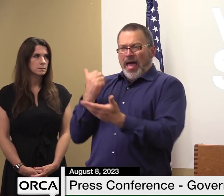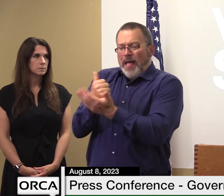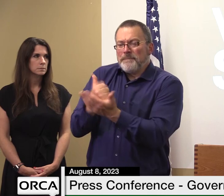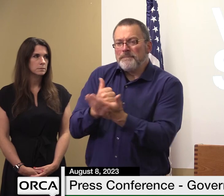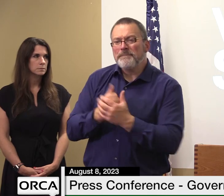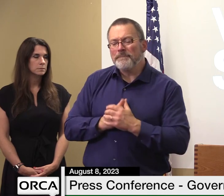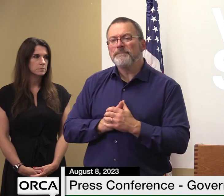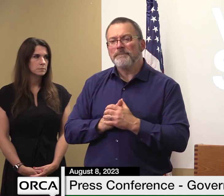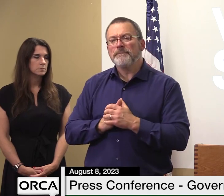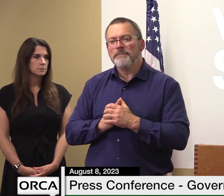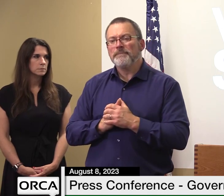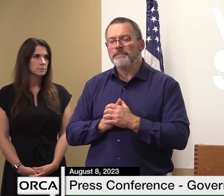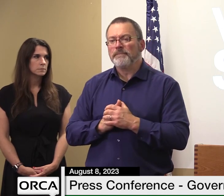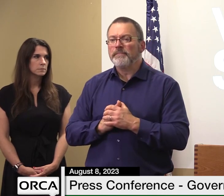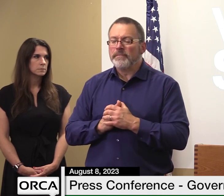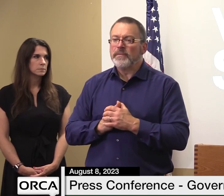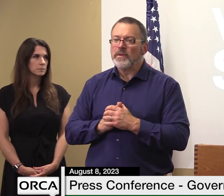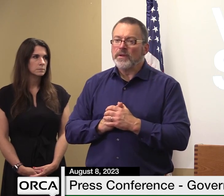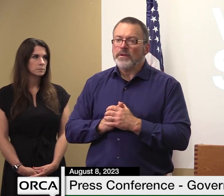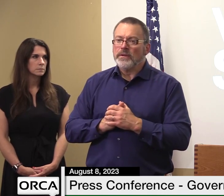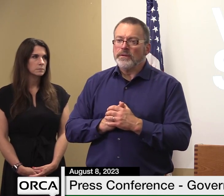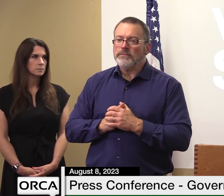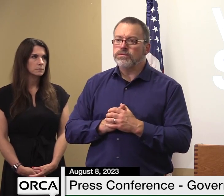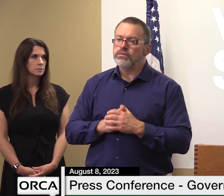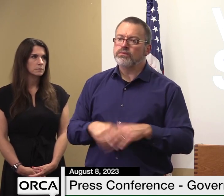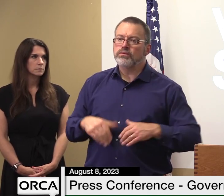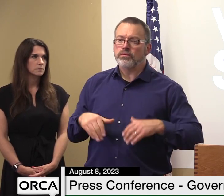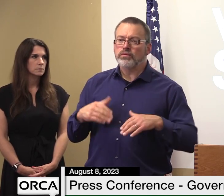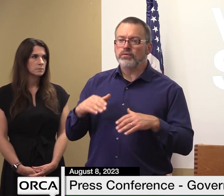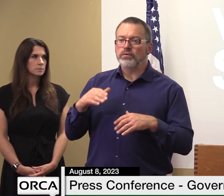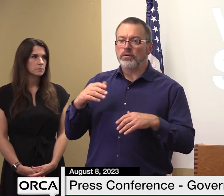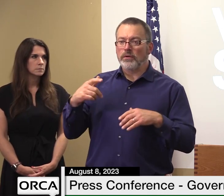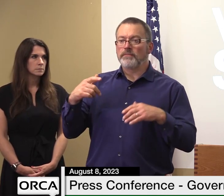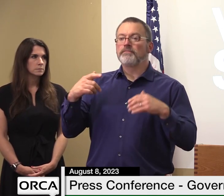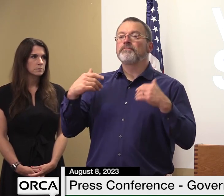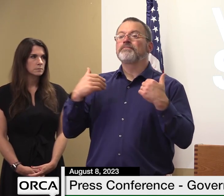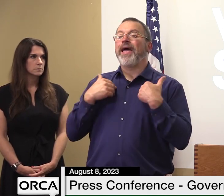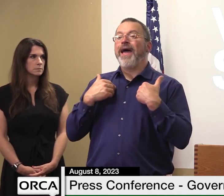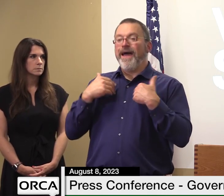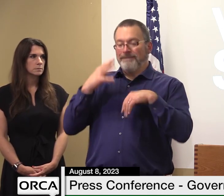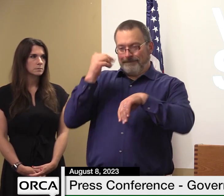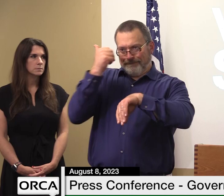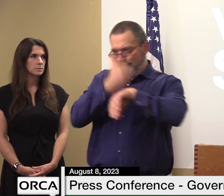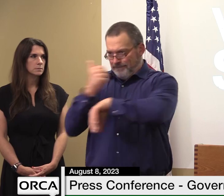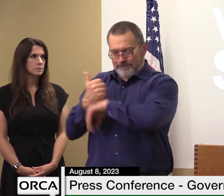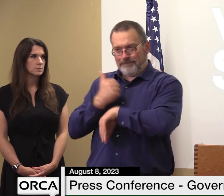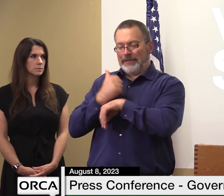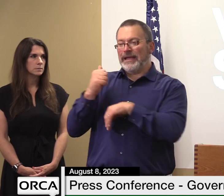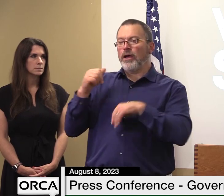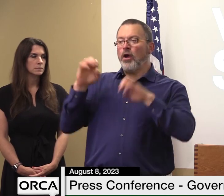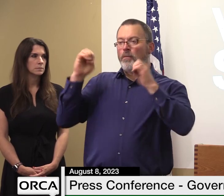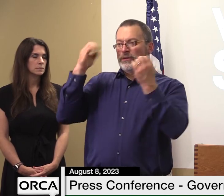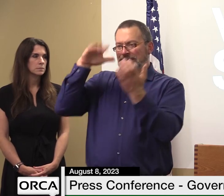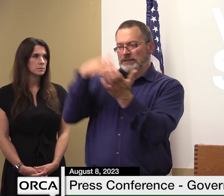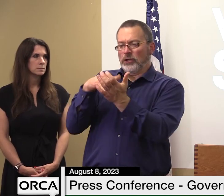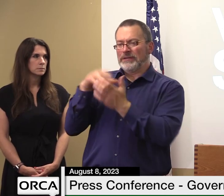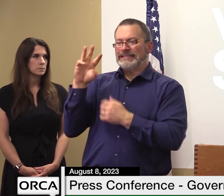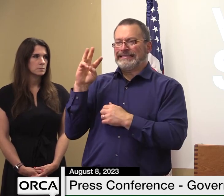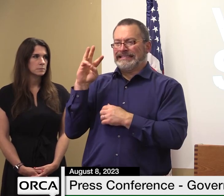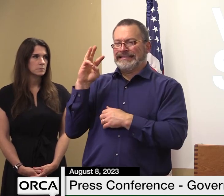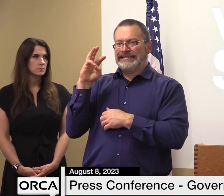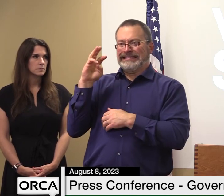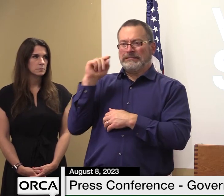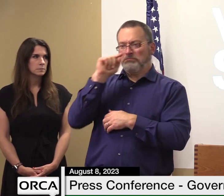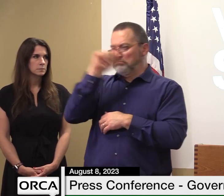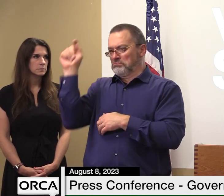toward that end we are working with six local emergency medical services agencies throughout the state to help prioritize and